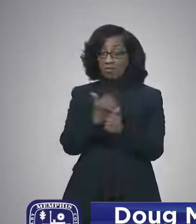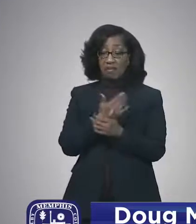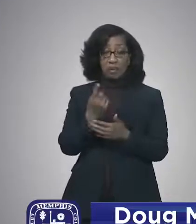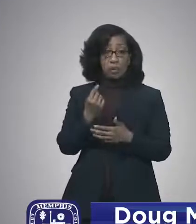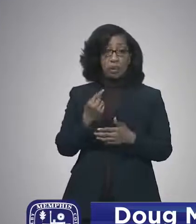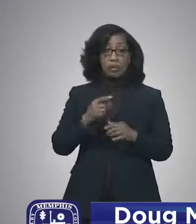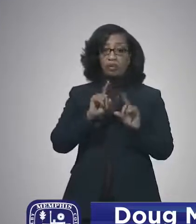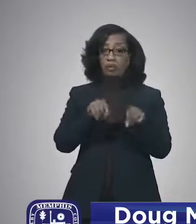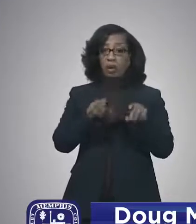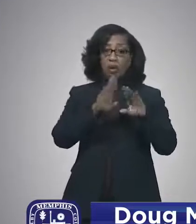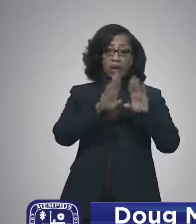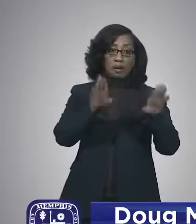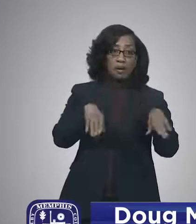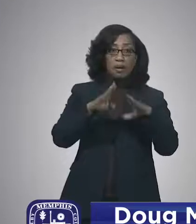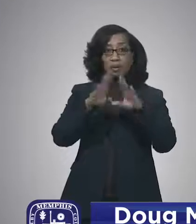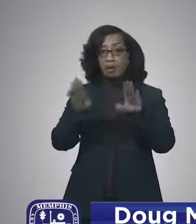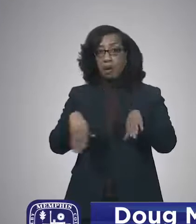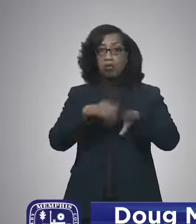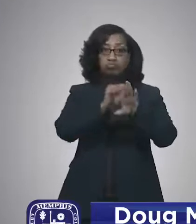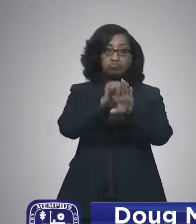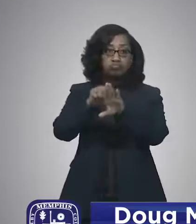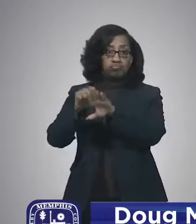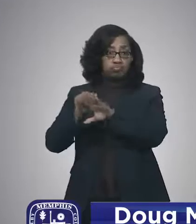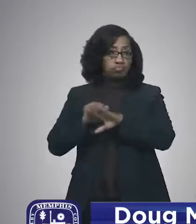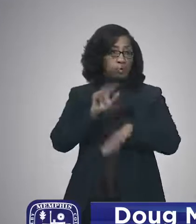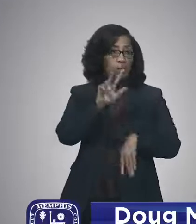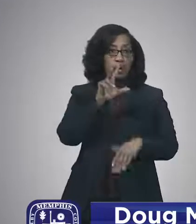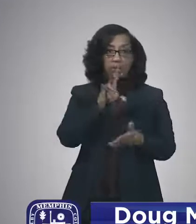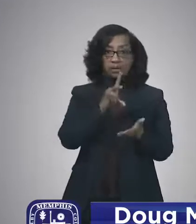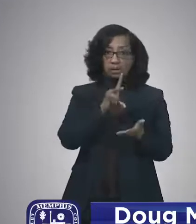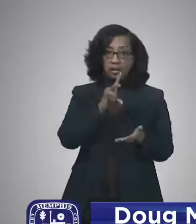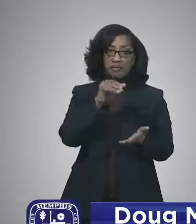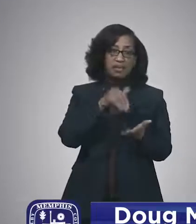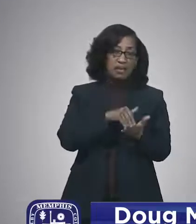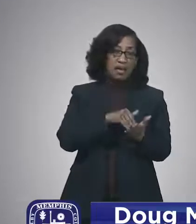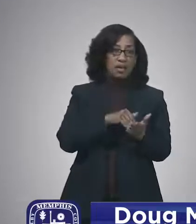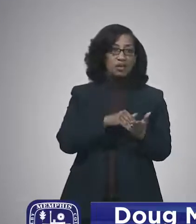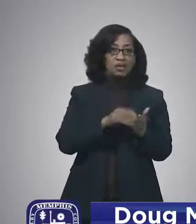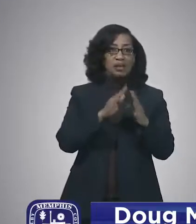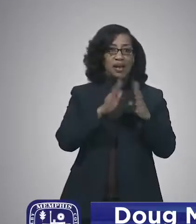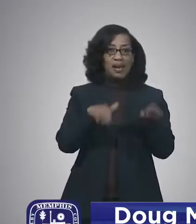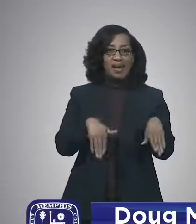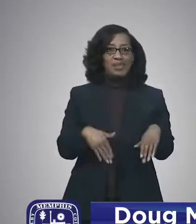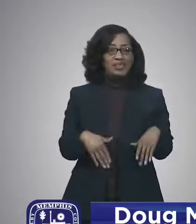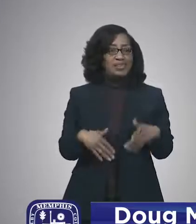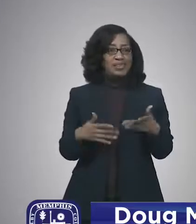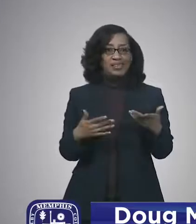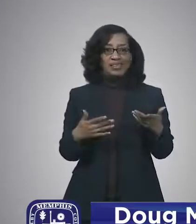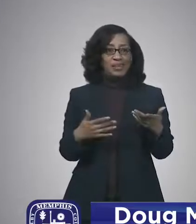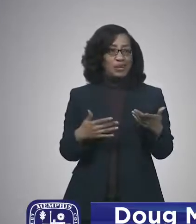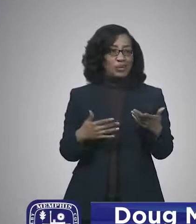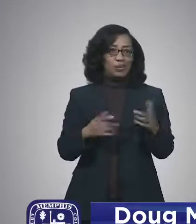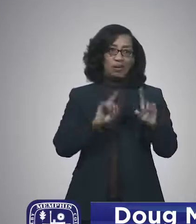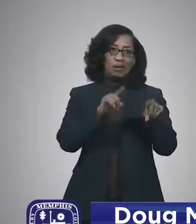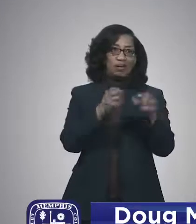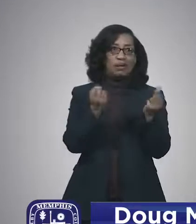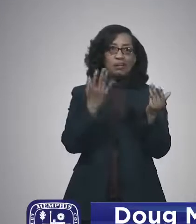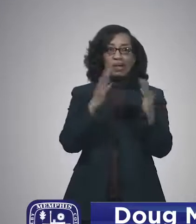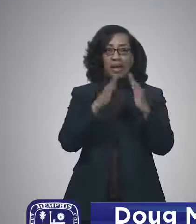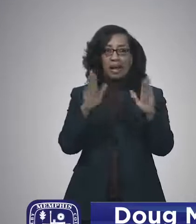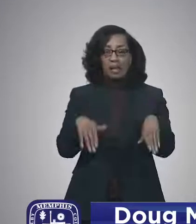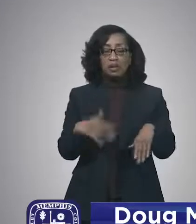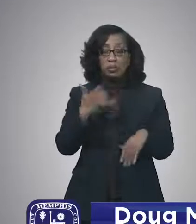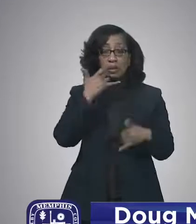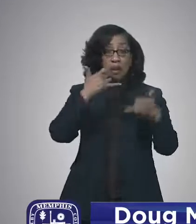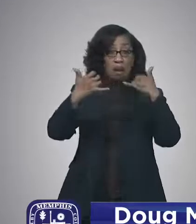gone door to door to knock on doors. We've now knocked on 37,000 doors. We're running out of neighborhoods to knock on doors. We've called more than 150